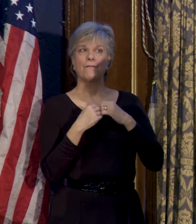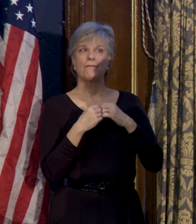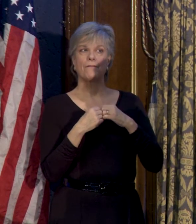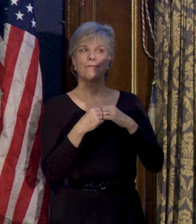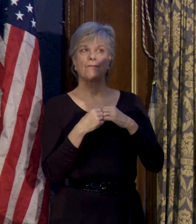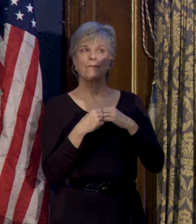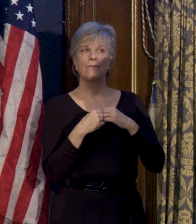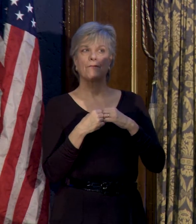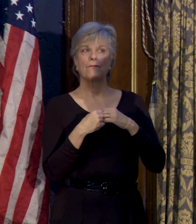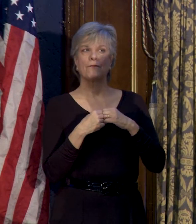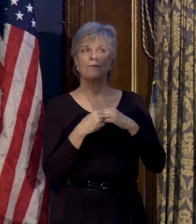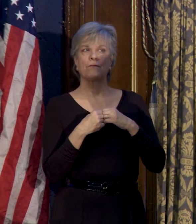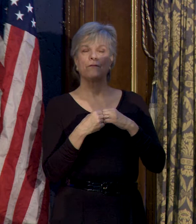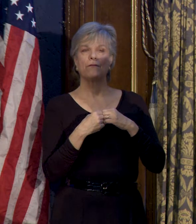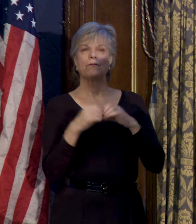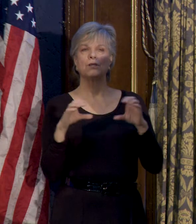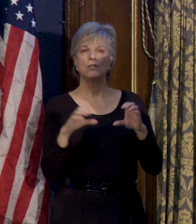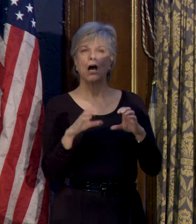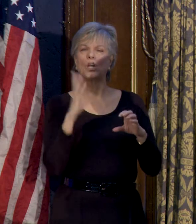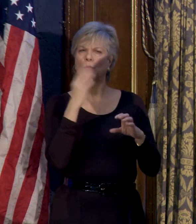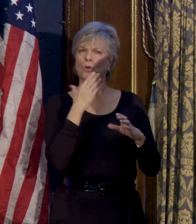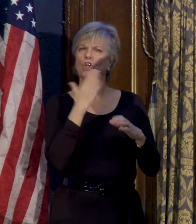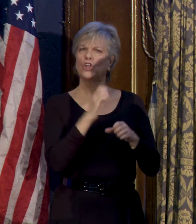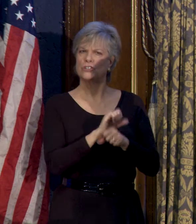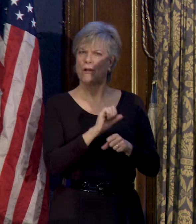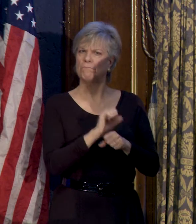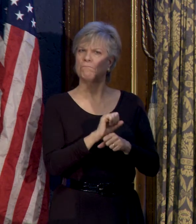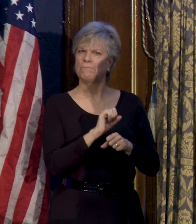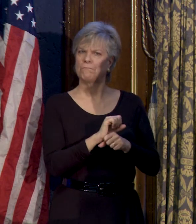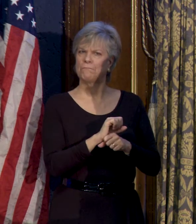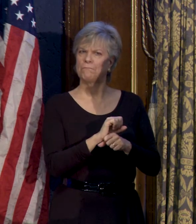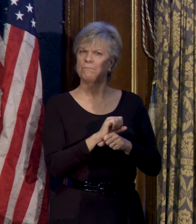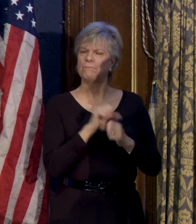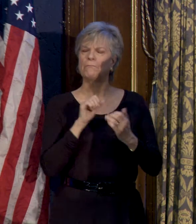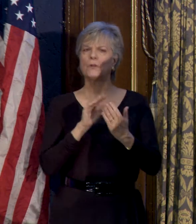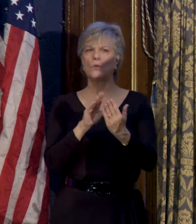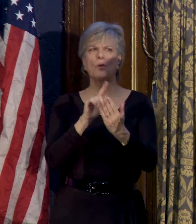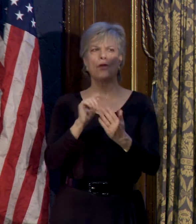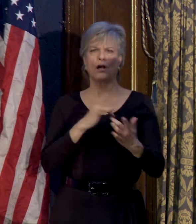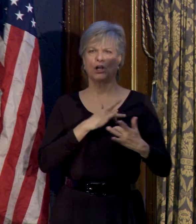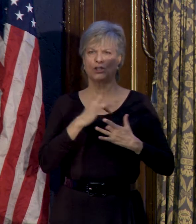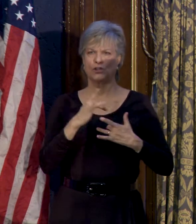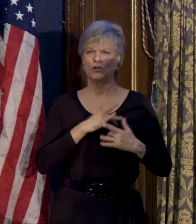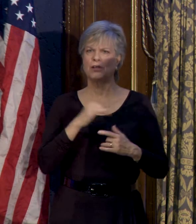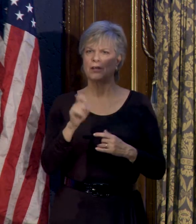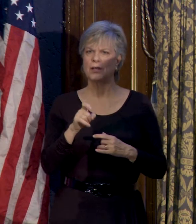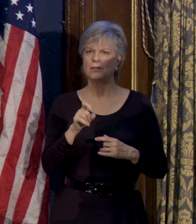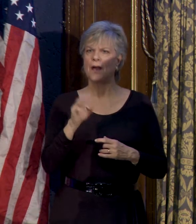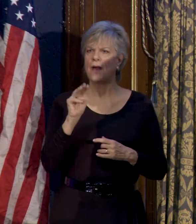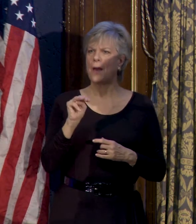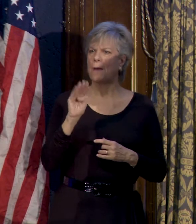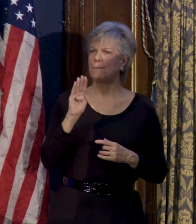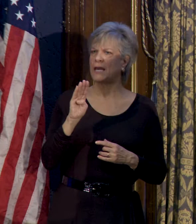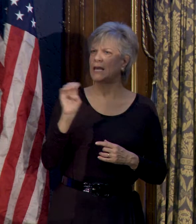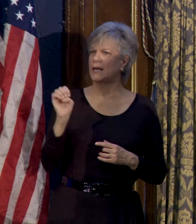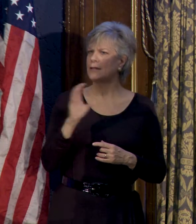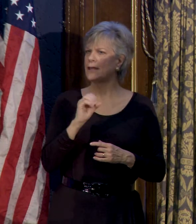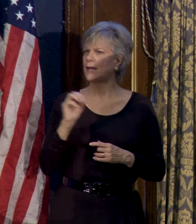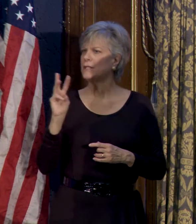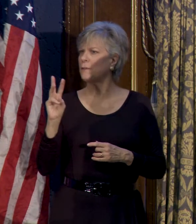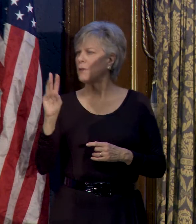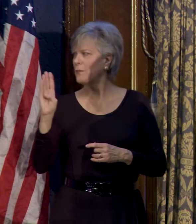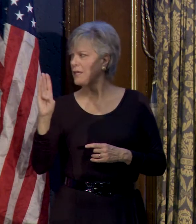we have done, I think, a pretty good job in addressing the concerns and needs of MBEs and WBEs.